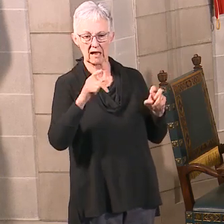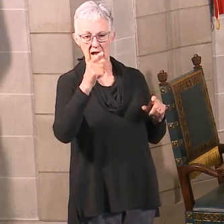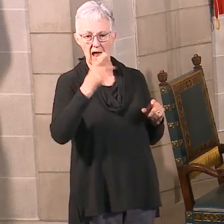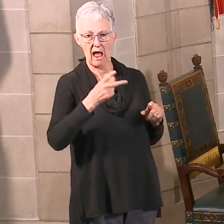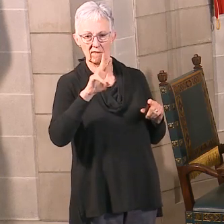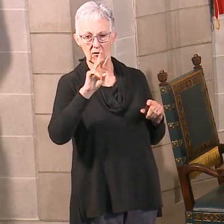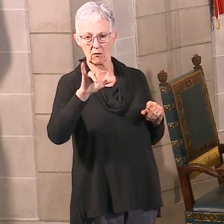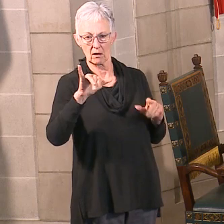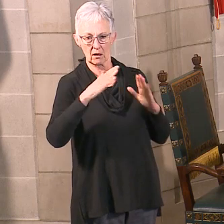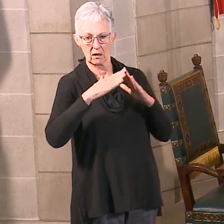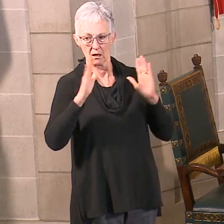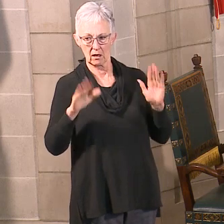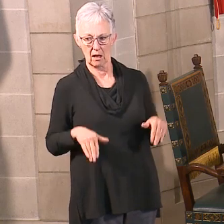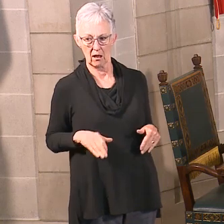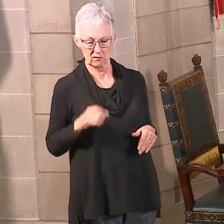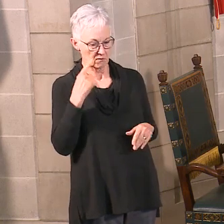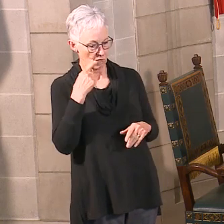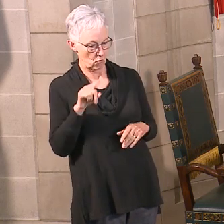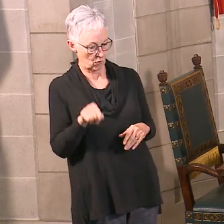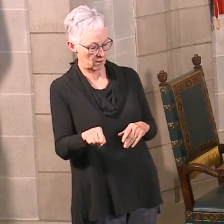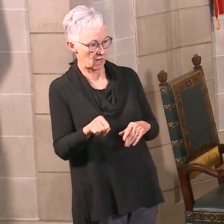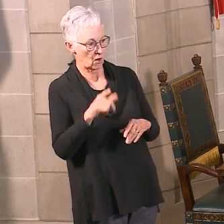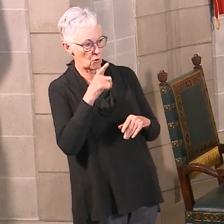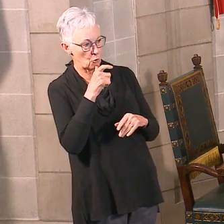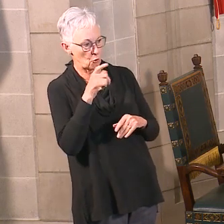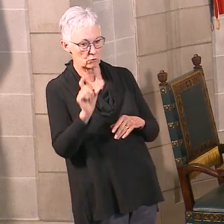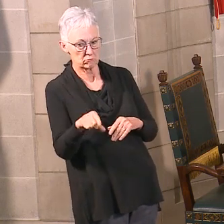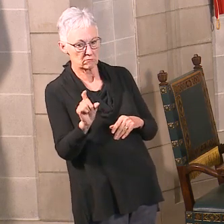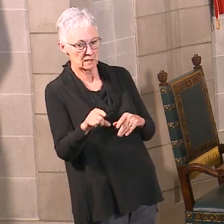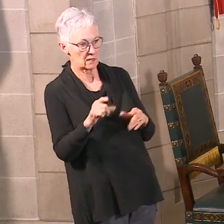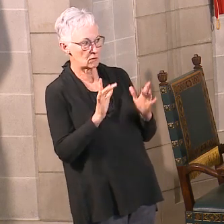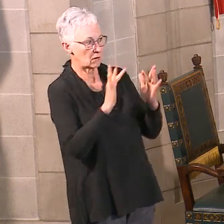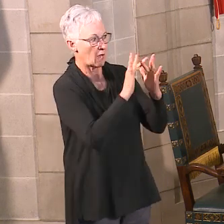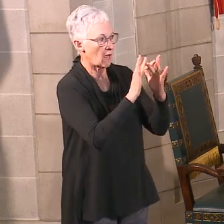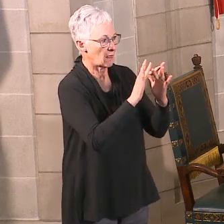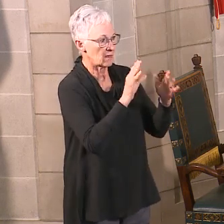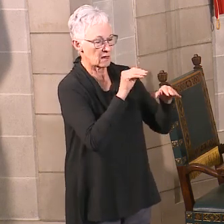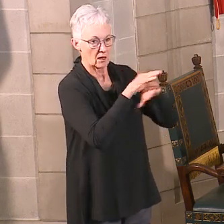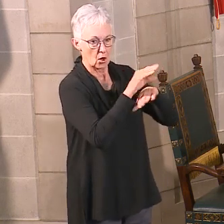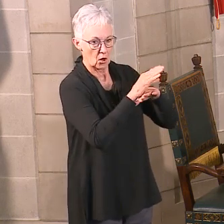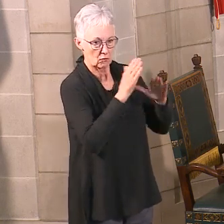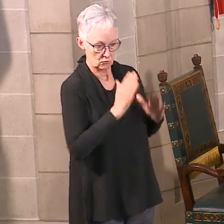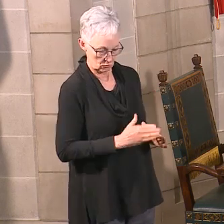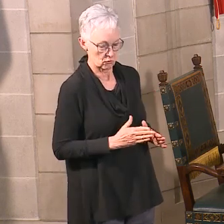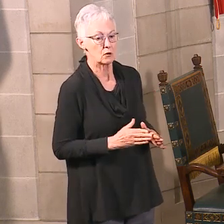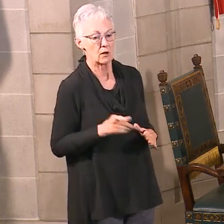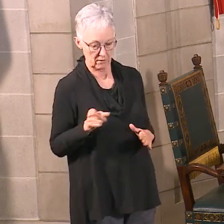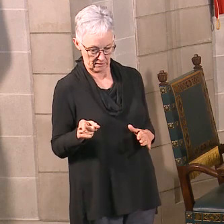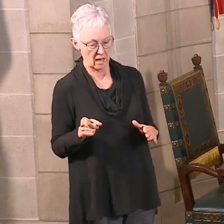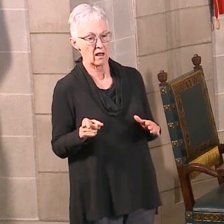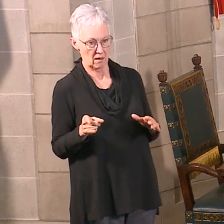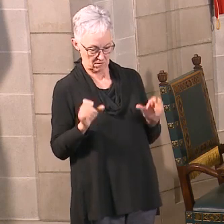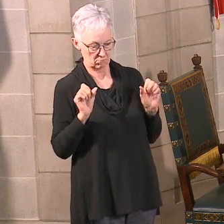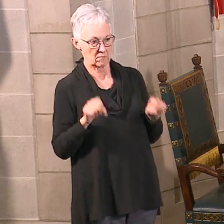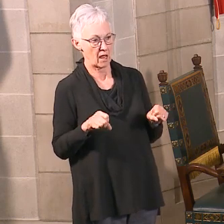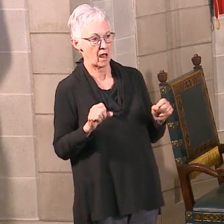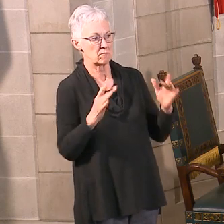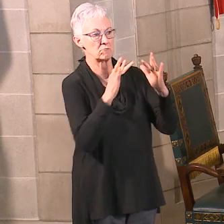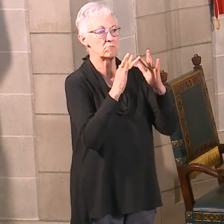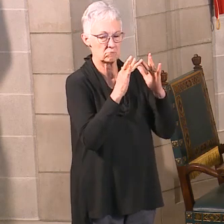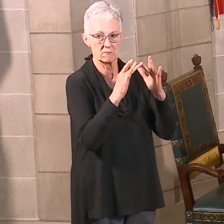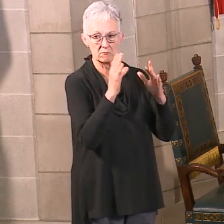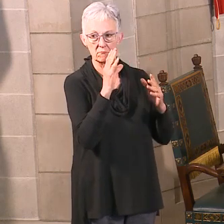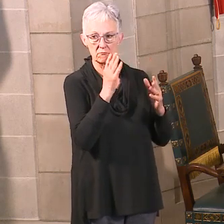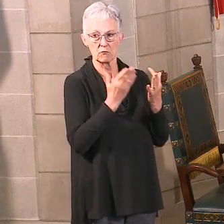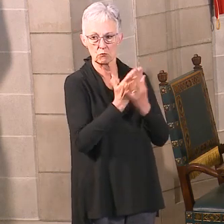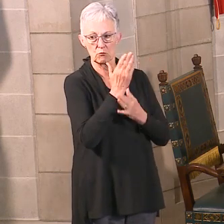counselors any time of the day or night in the event of a crisis. Those numbers are included in their voicemail and posted on the front door